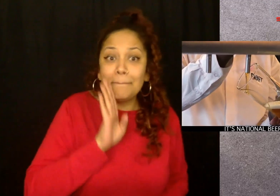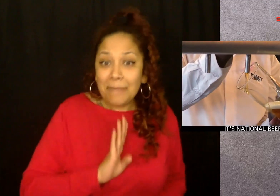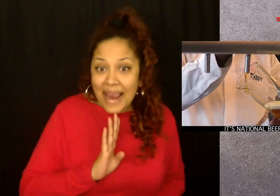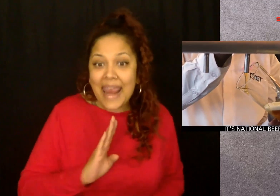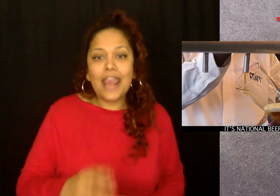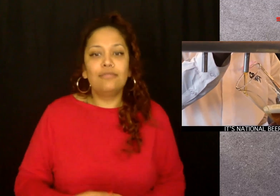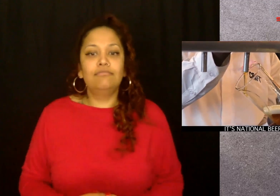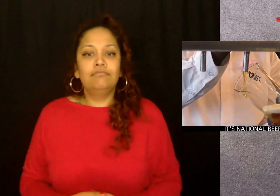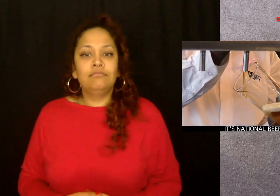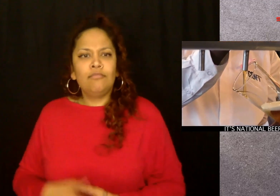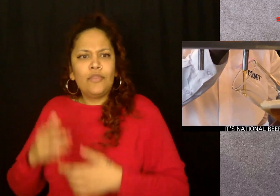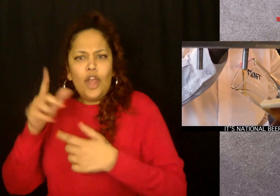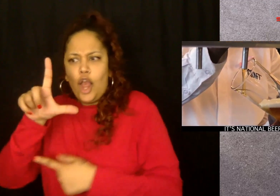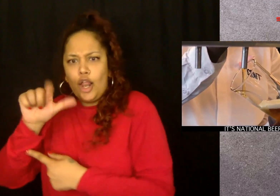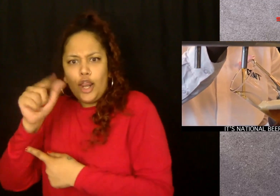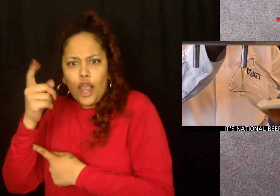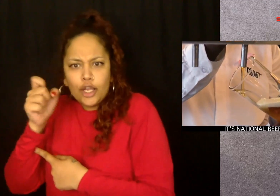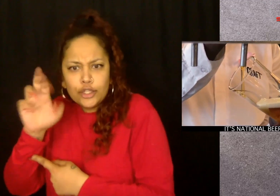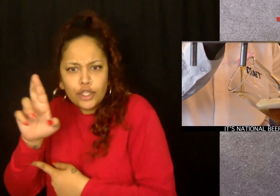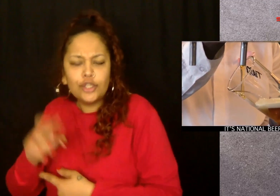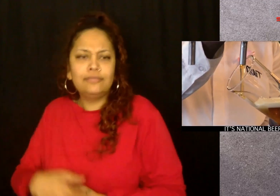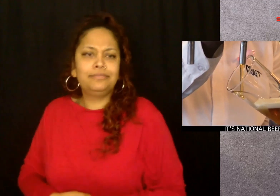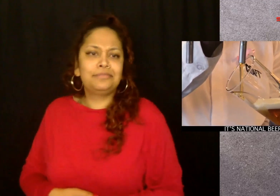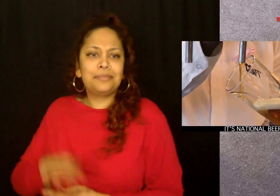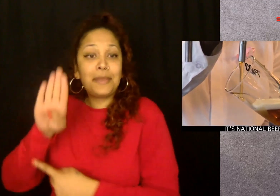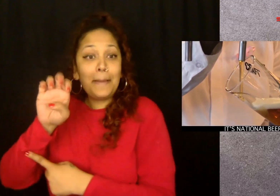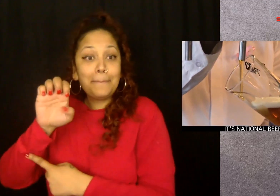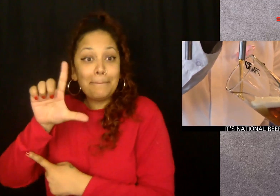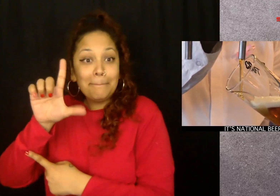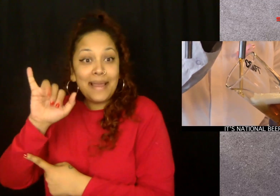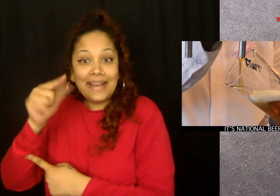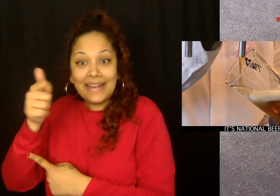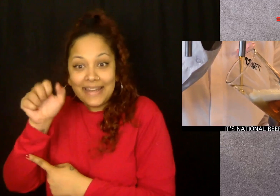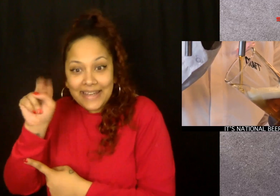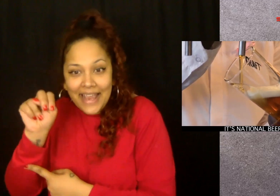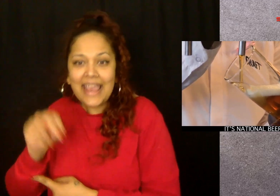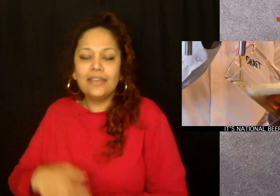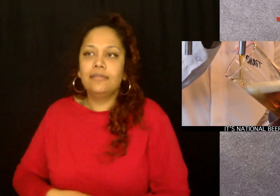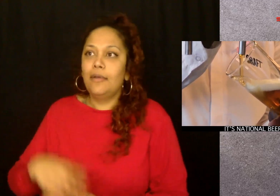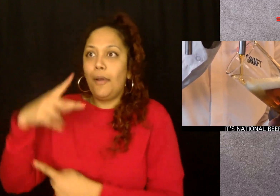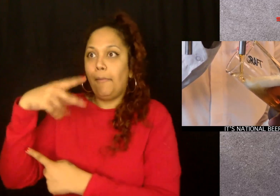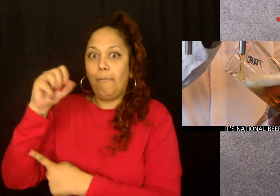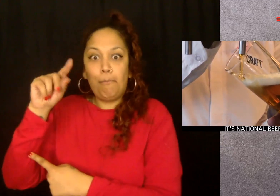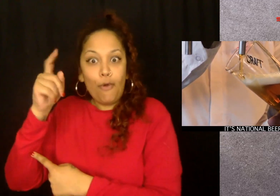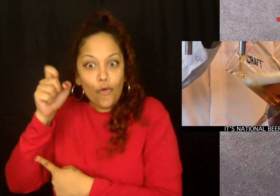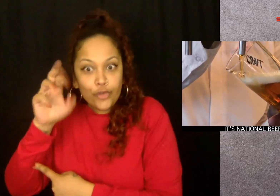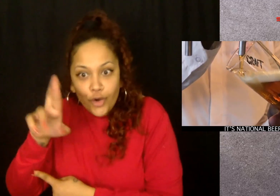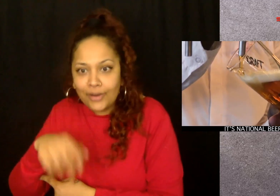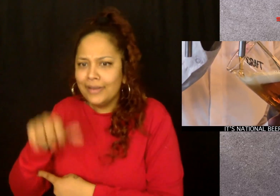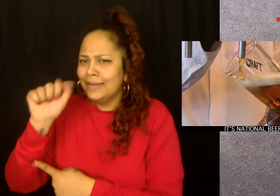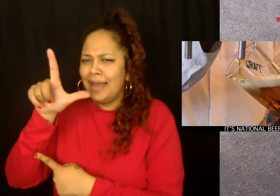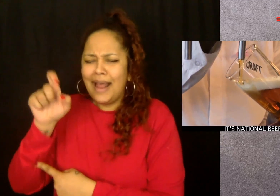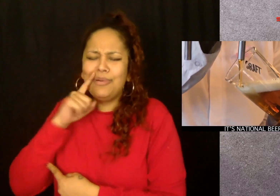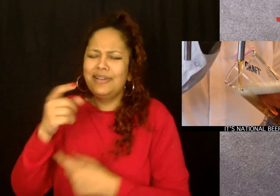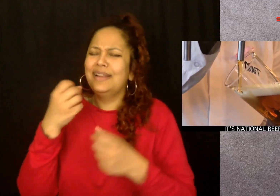lager, Belgian, porter, ale, you name it.